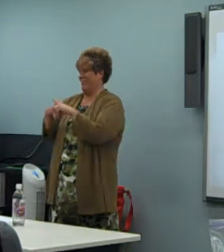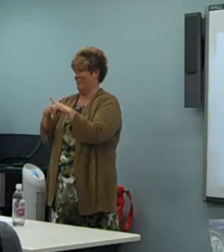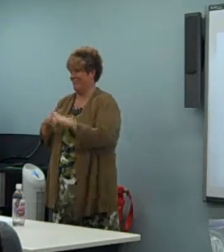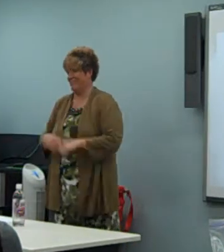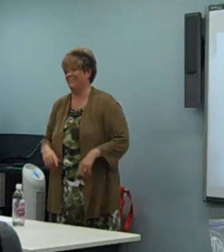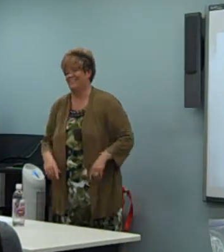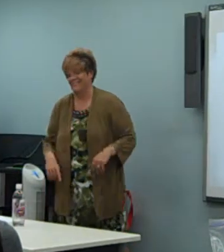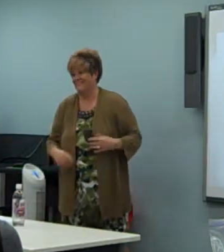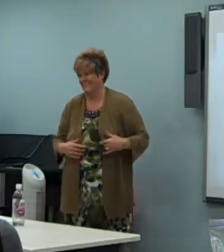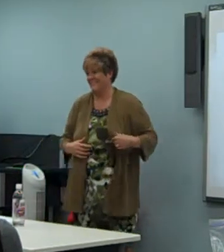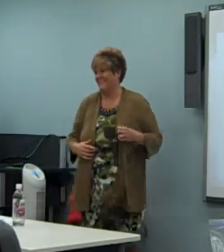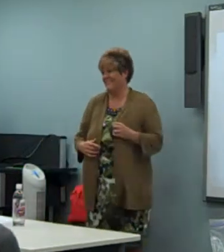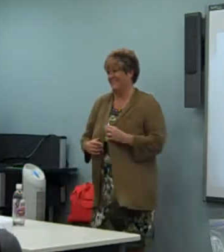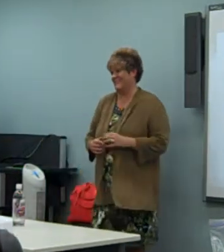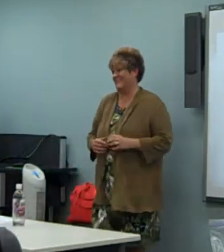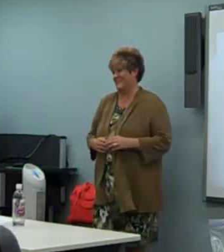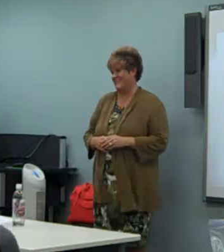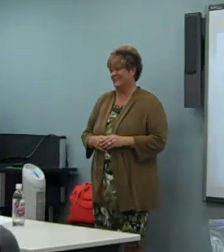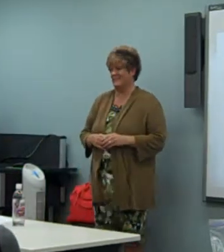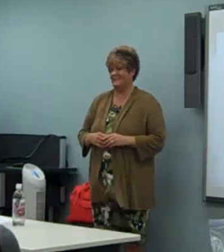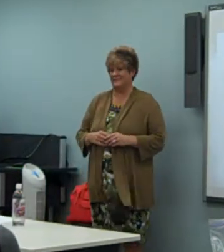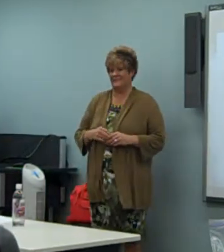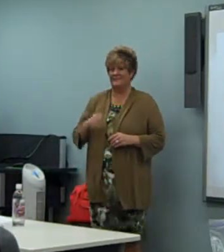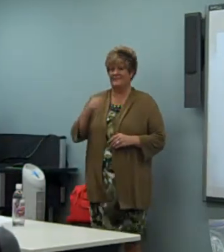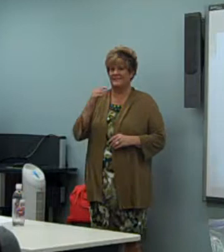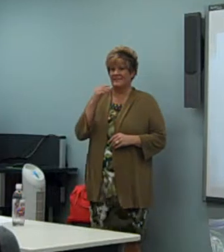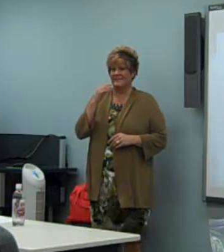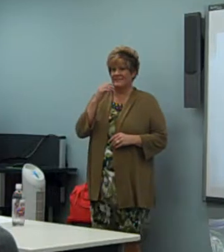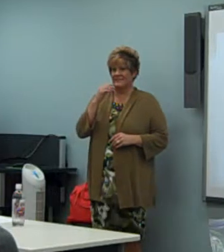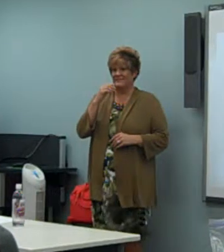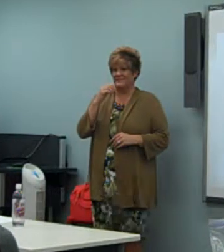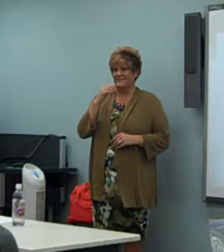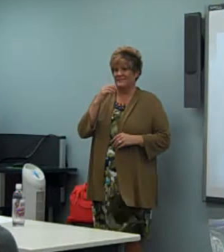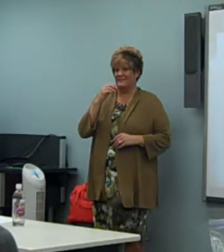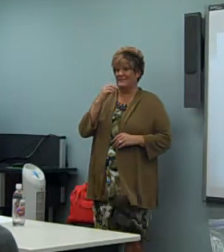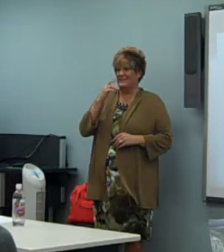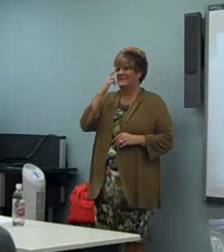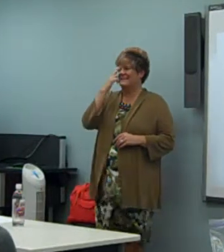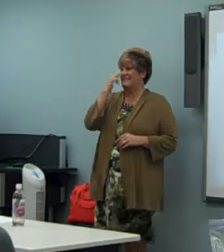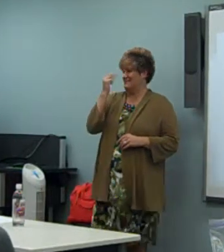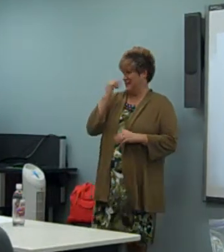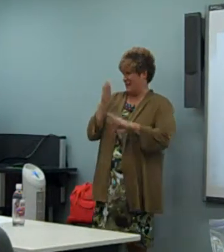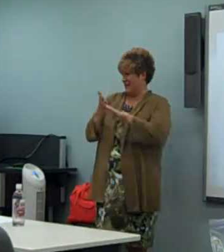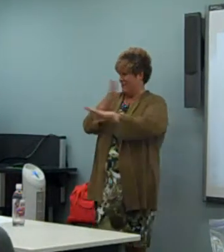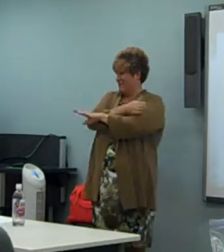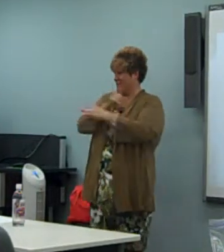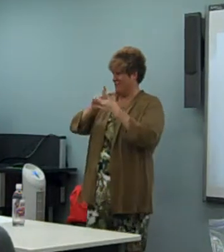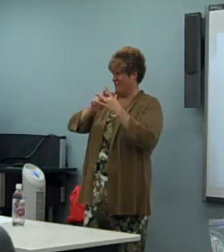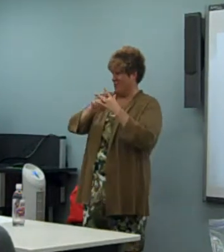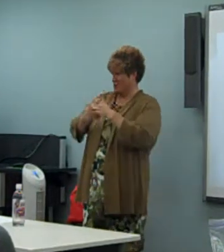And just being able to change my mind and my emotions from one call to the next is a struggle for me, I think.